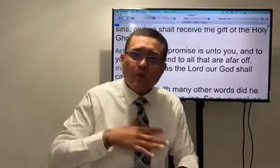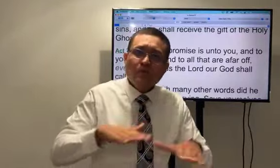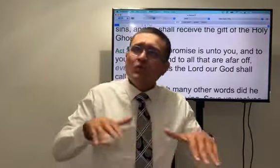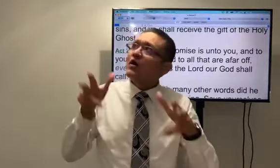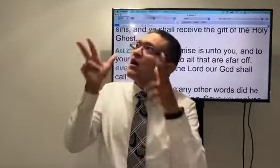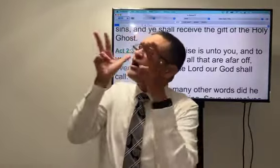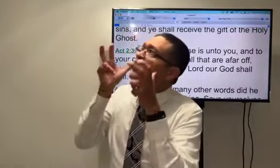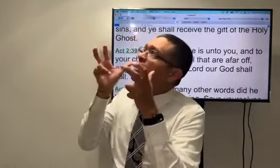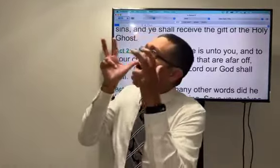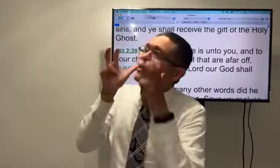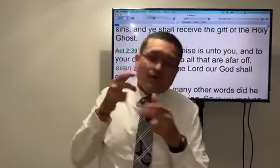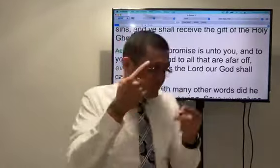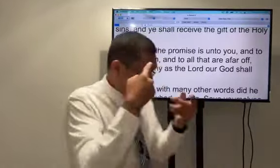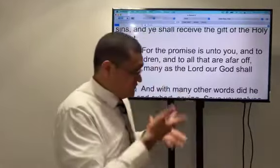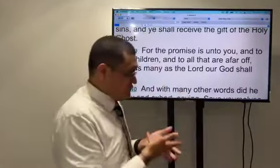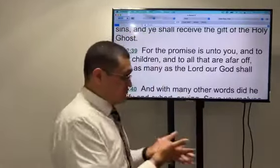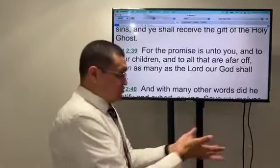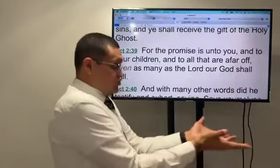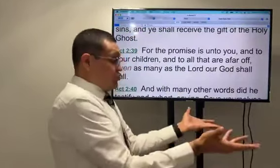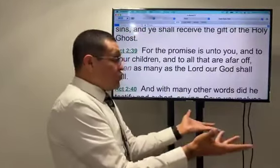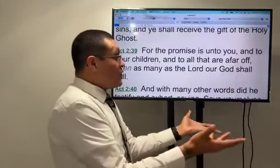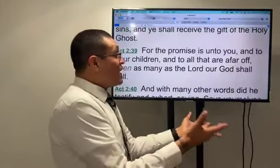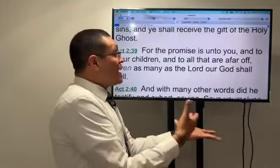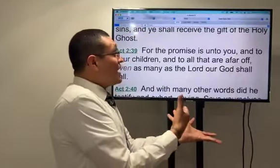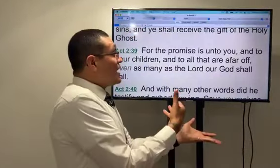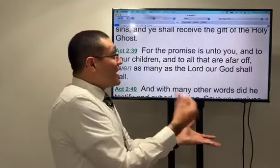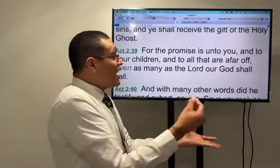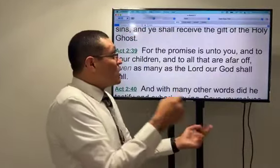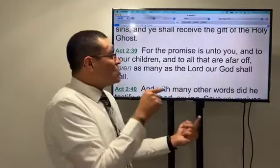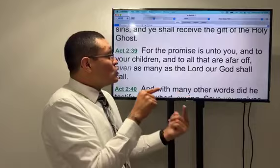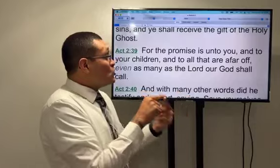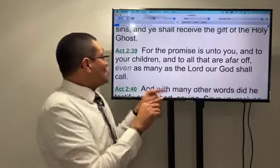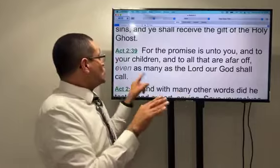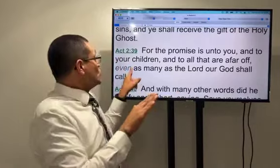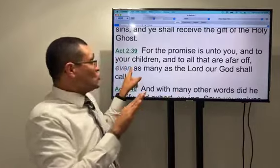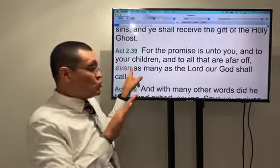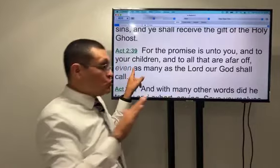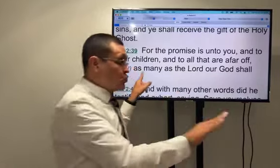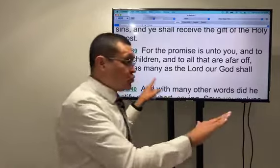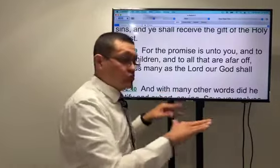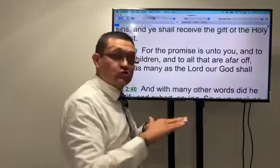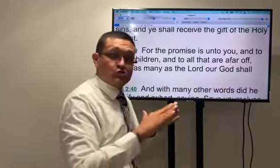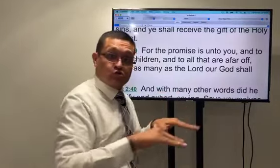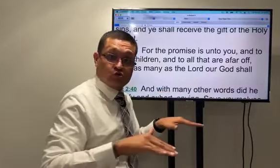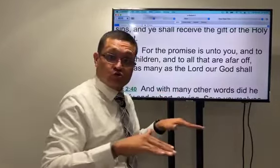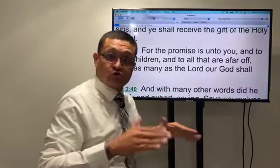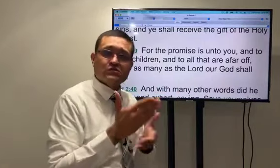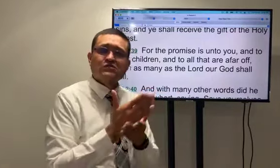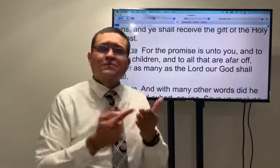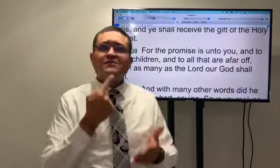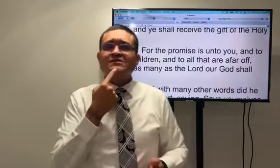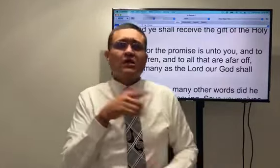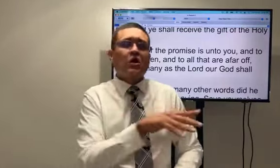for every man every woman who listen and believe it so it's promised unto you and to your children